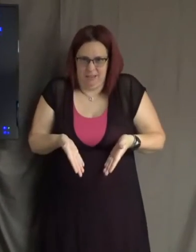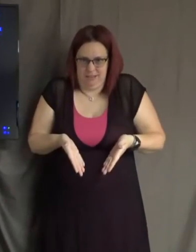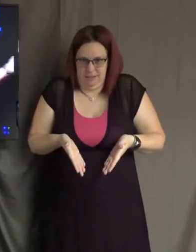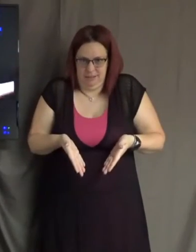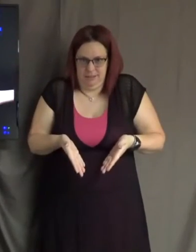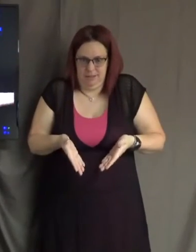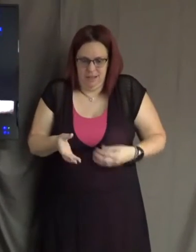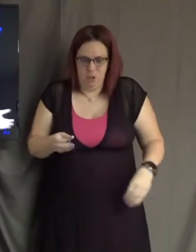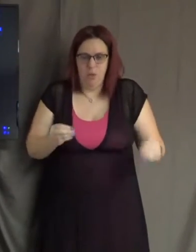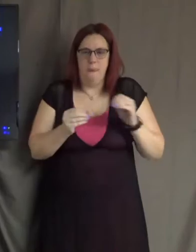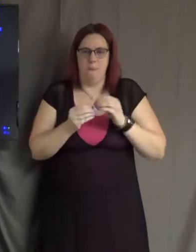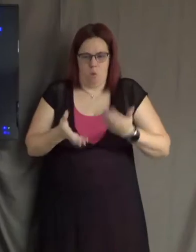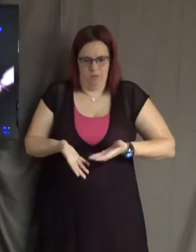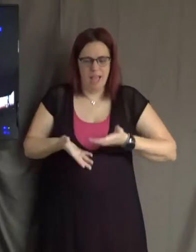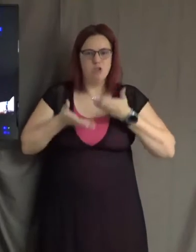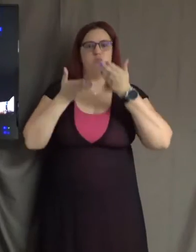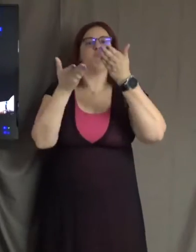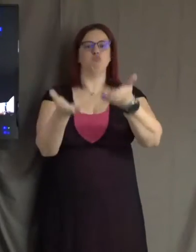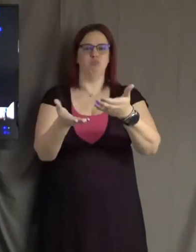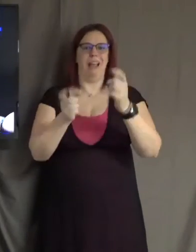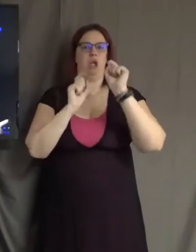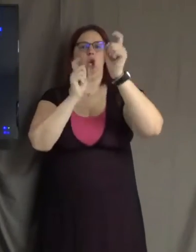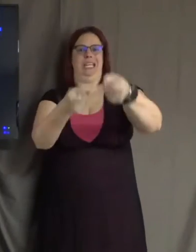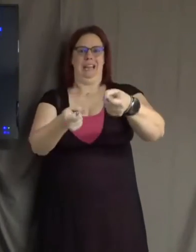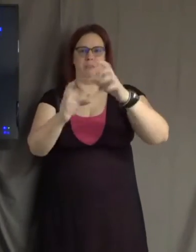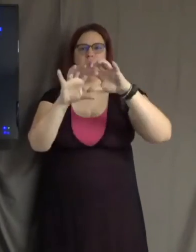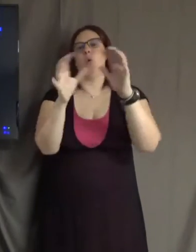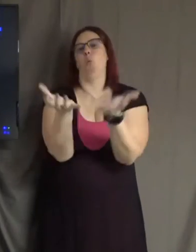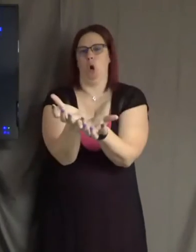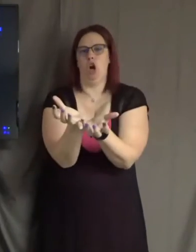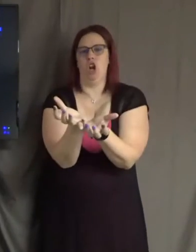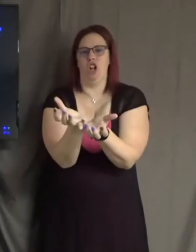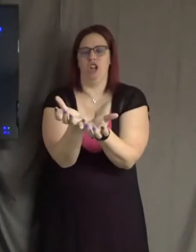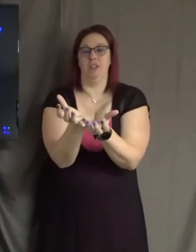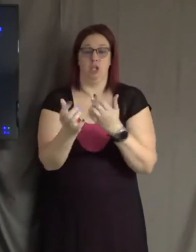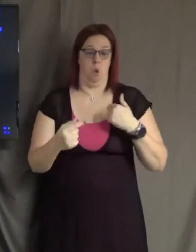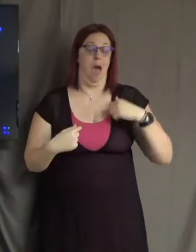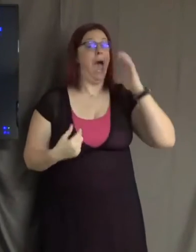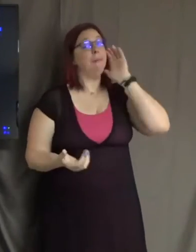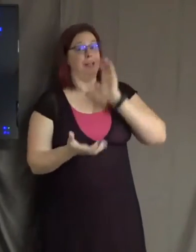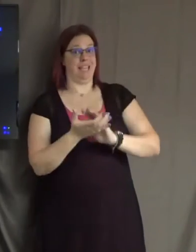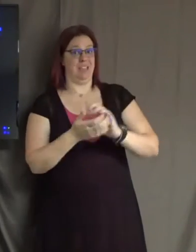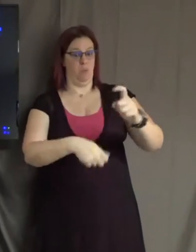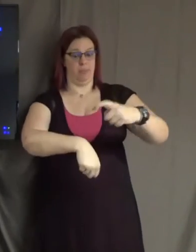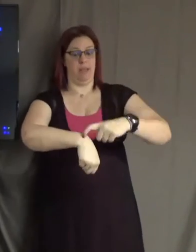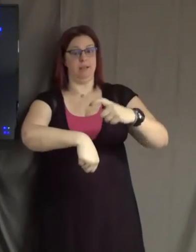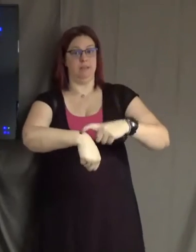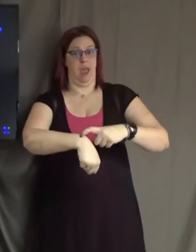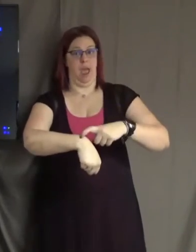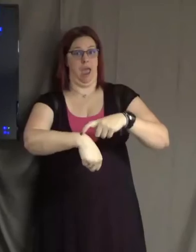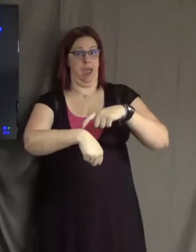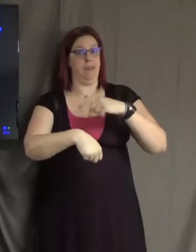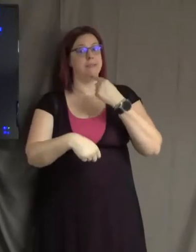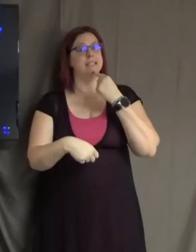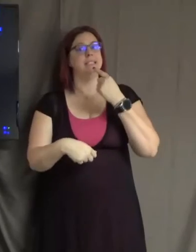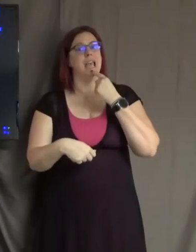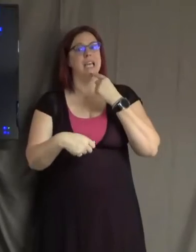gifts to the world, we contribute to the world. And I believe when the time comes for us to walk across that veil into the next life,